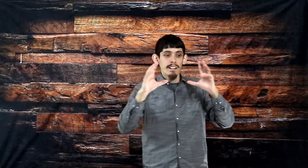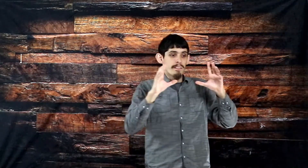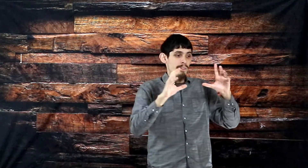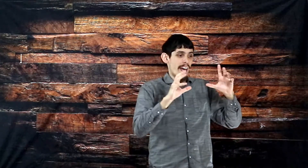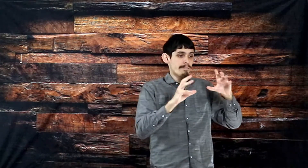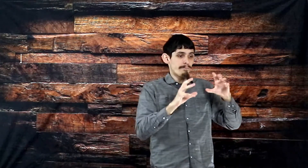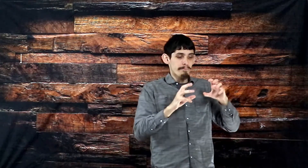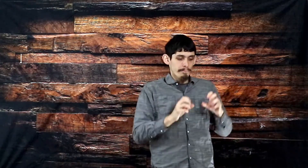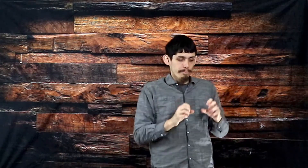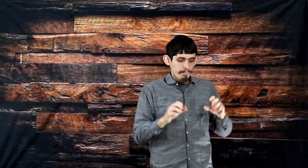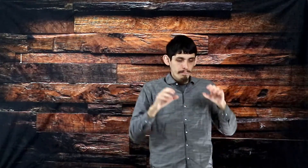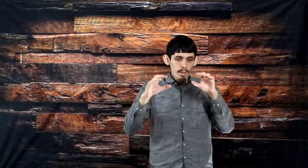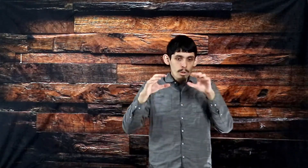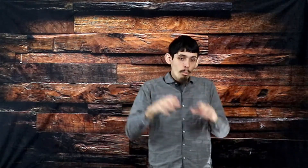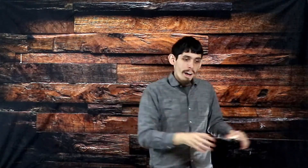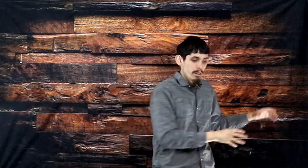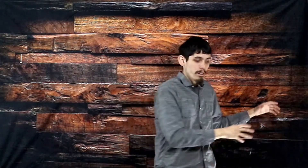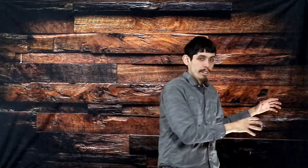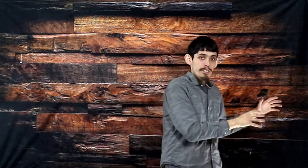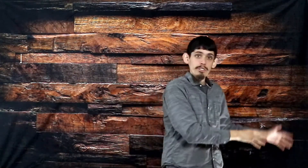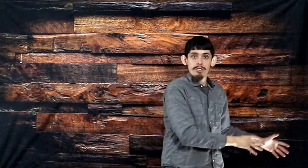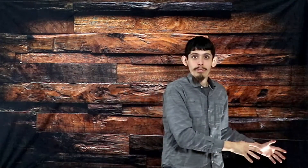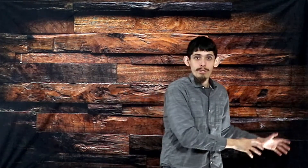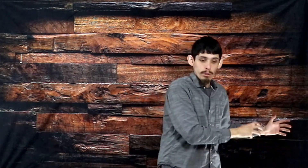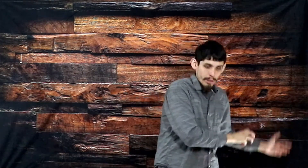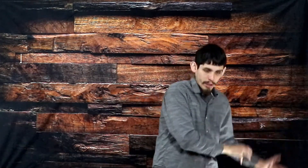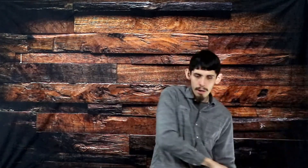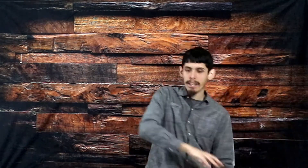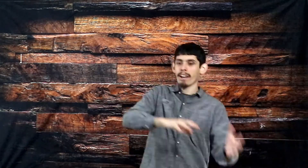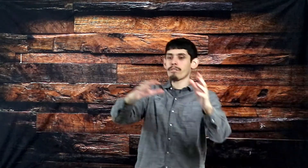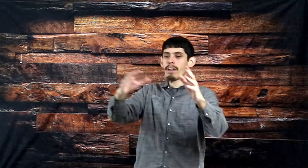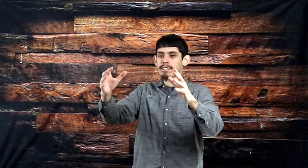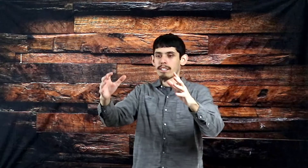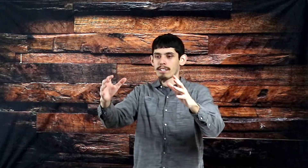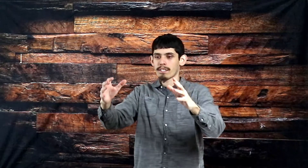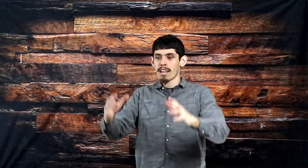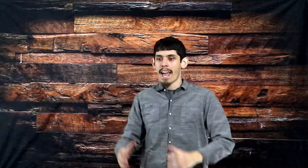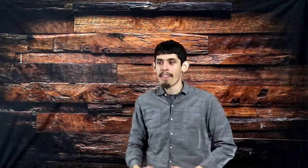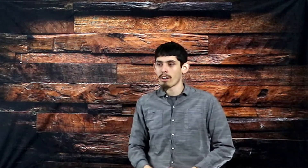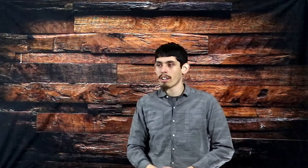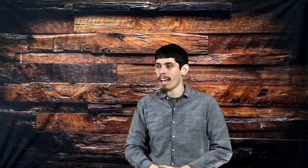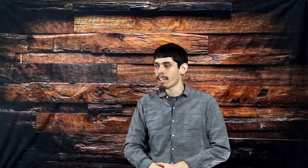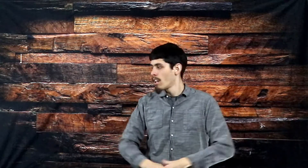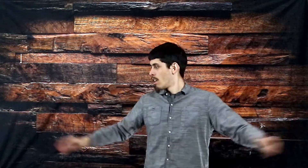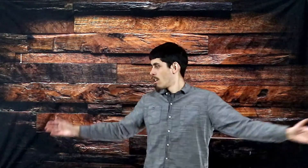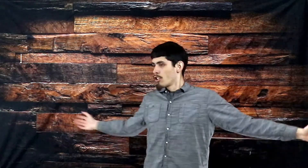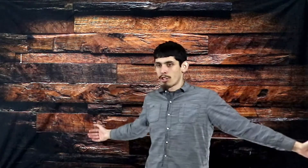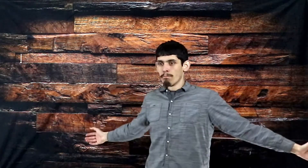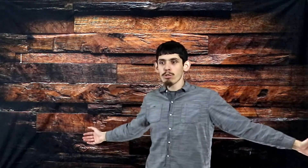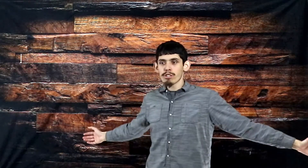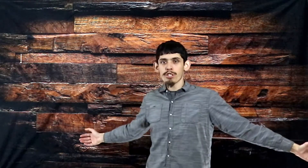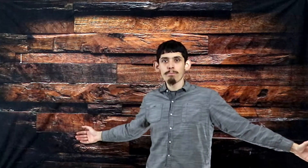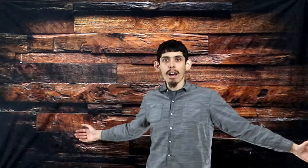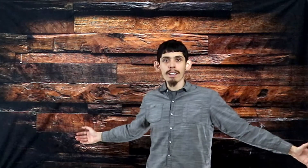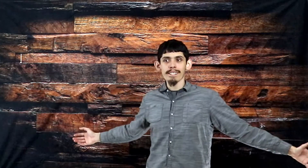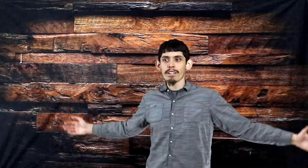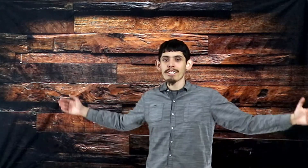while the children of Israel were coming out of Exodus and they were like, Moses, you brought us out here to